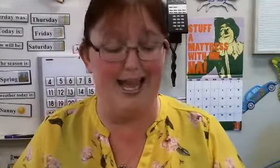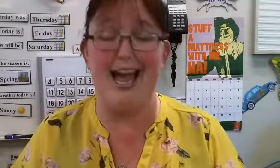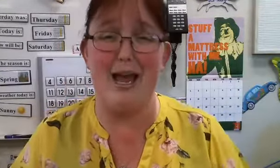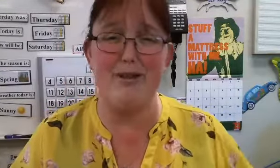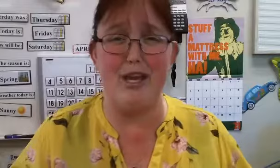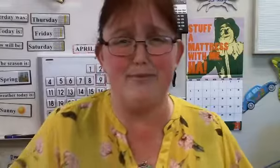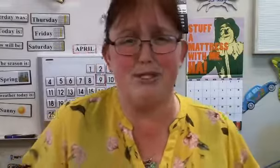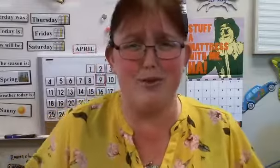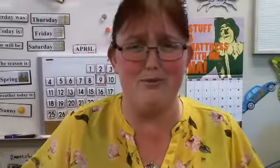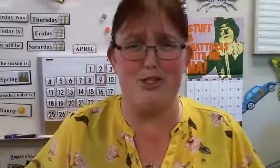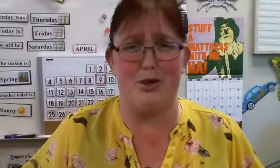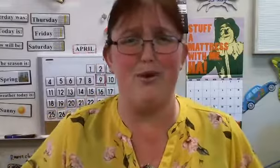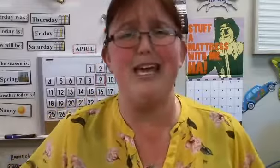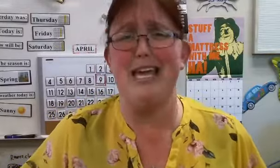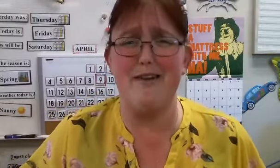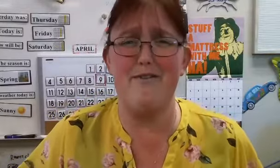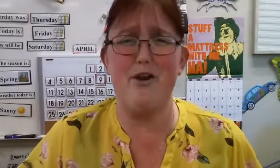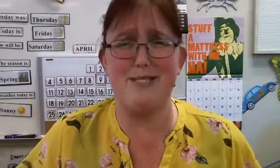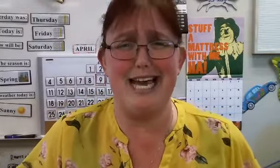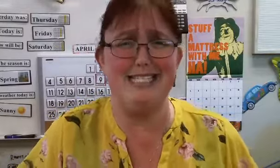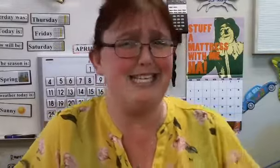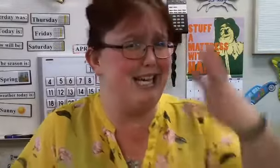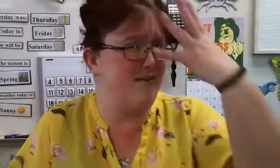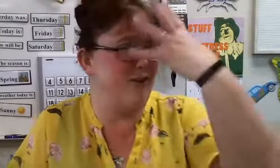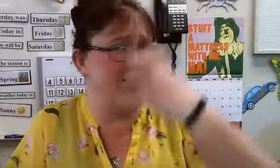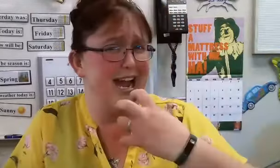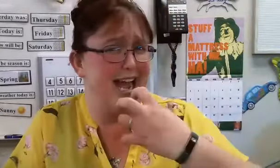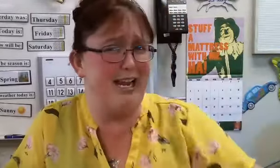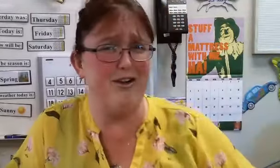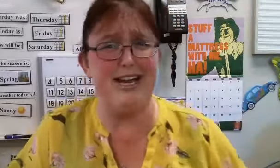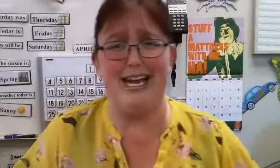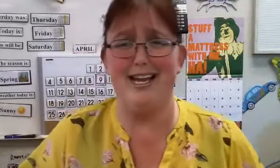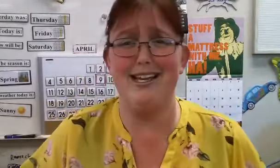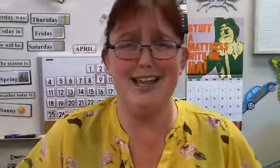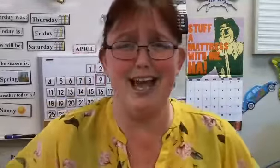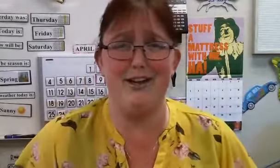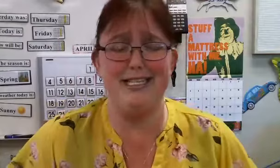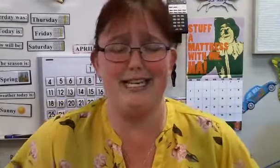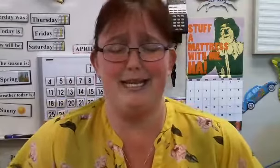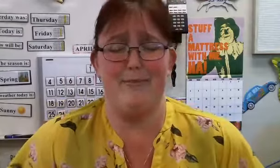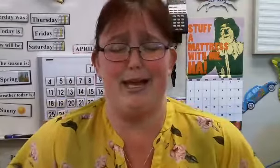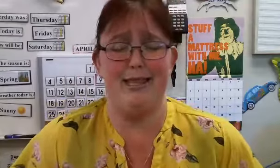and with the objects around you. Even if you're upset, even if you're angry. Yeah, you need to take a deep breath